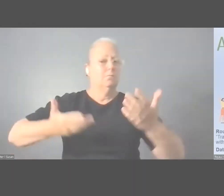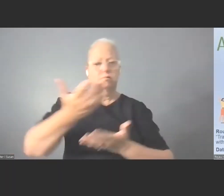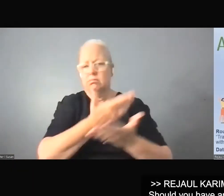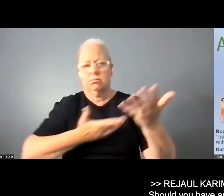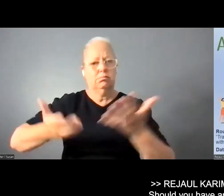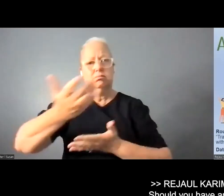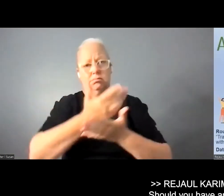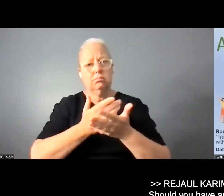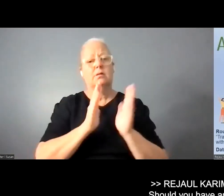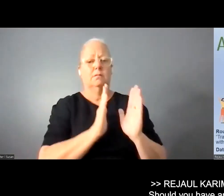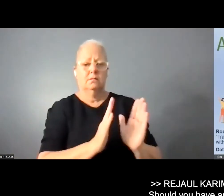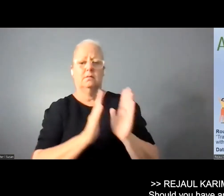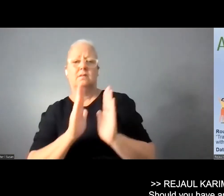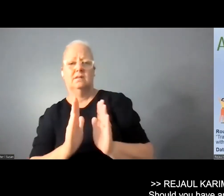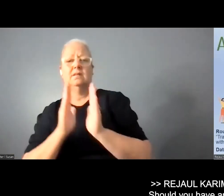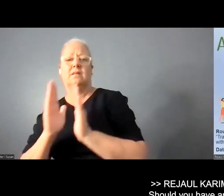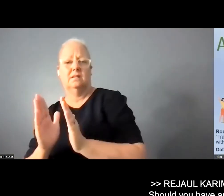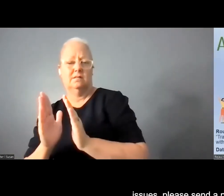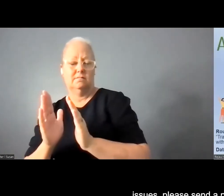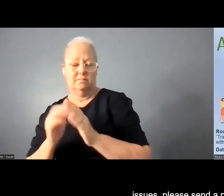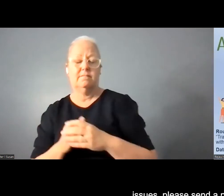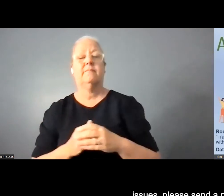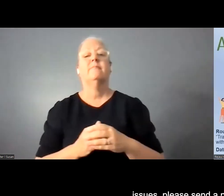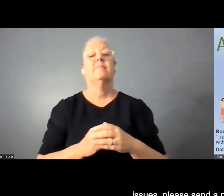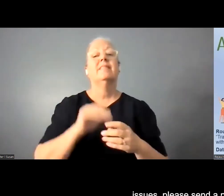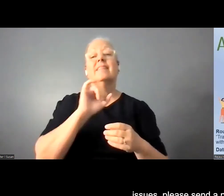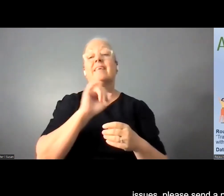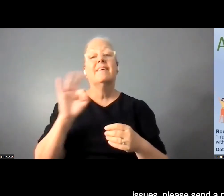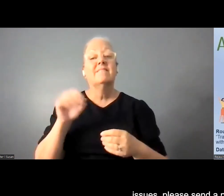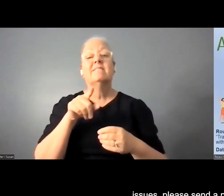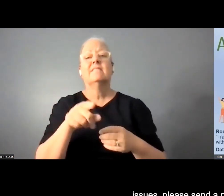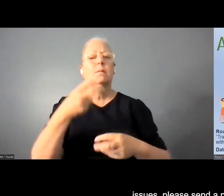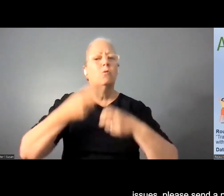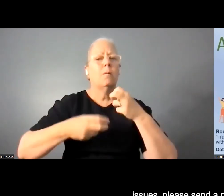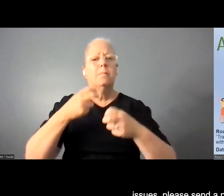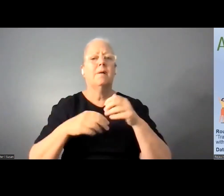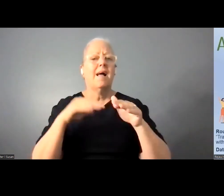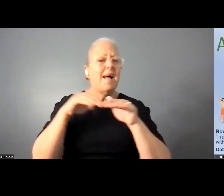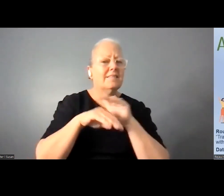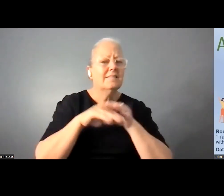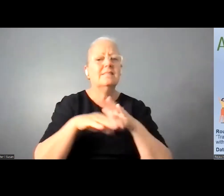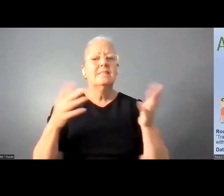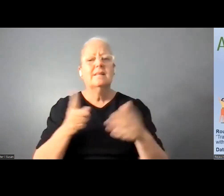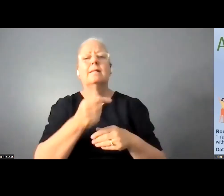Should you have any accessibility issues, please send a private message to